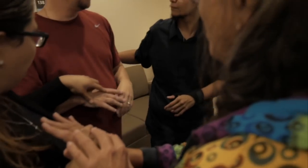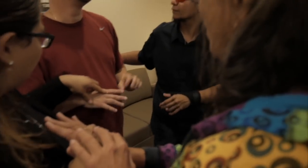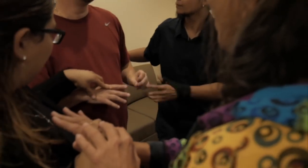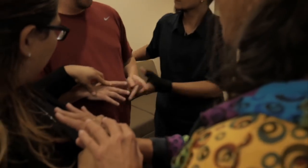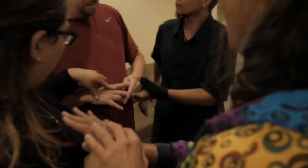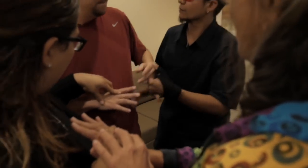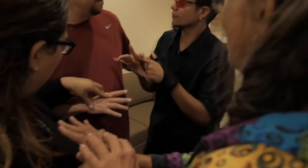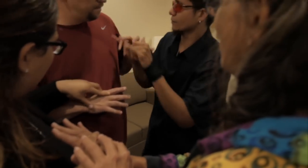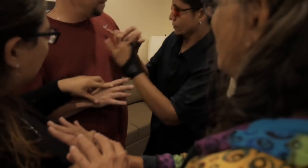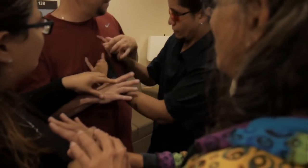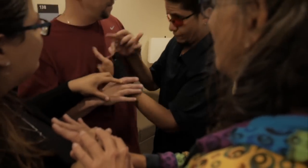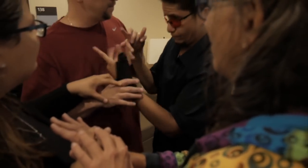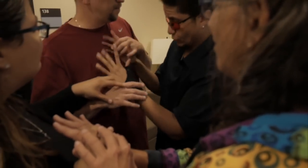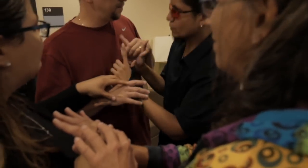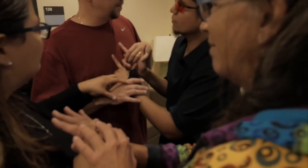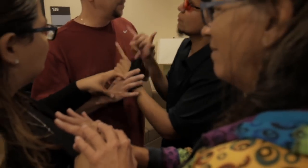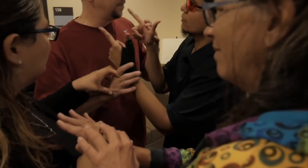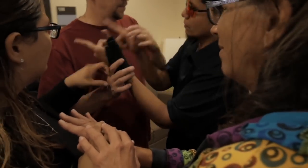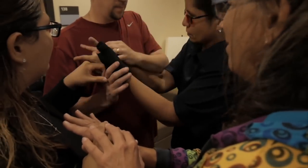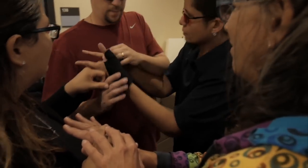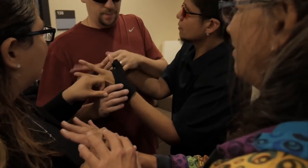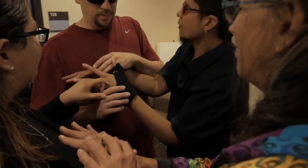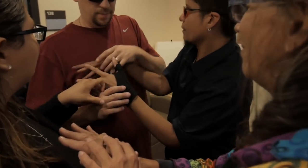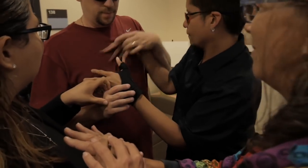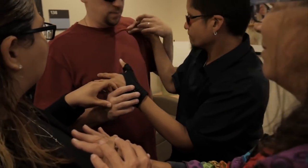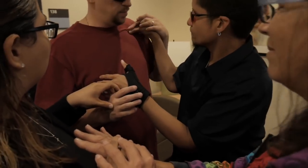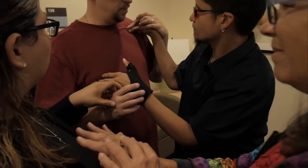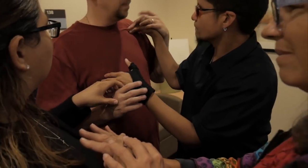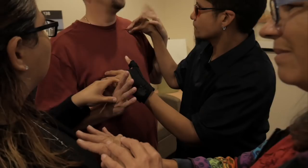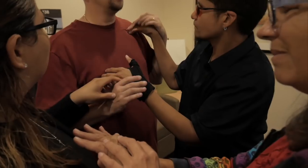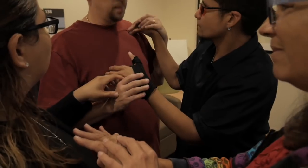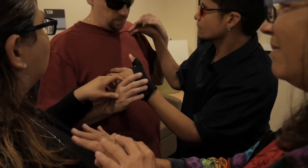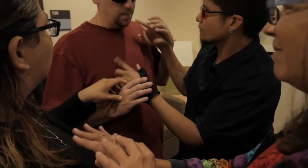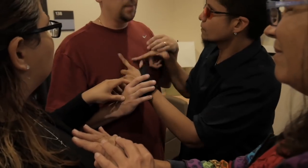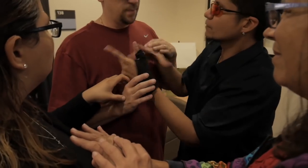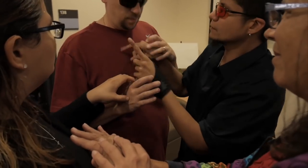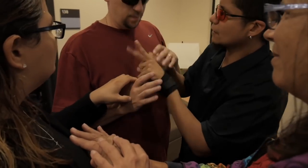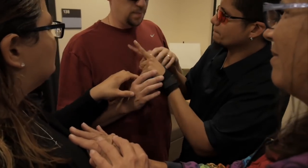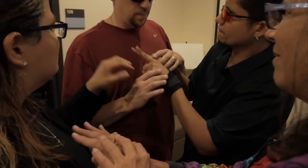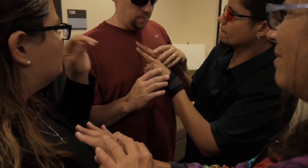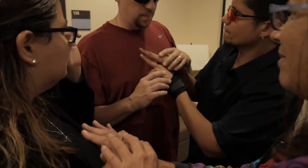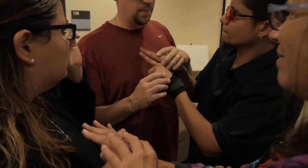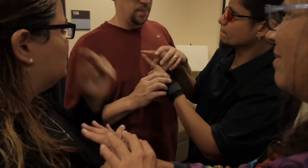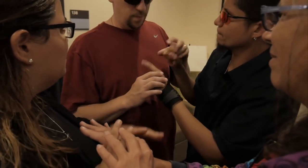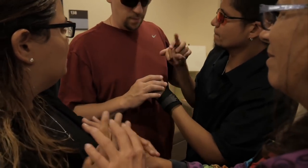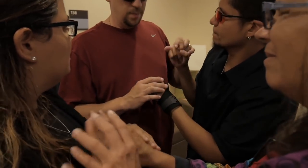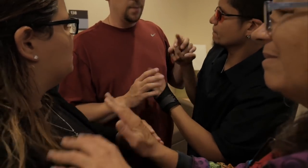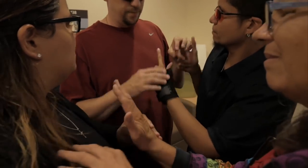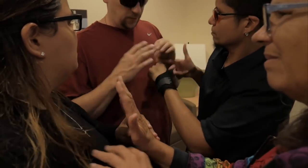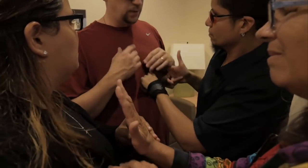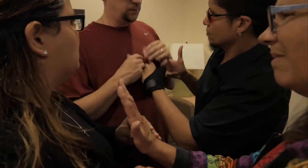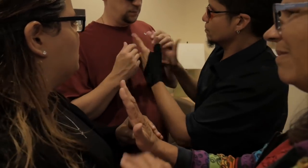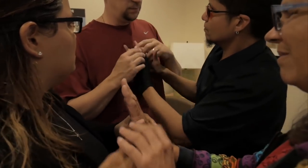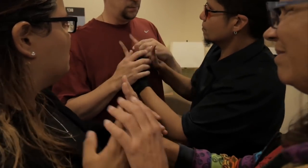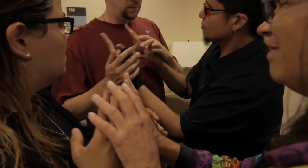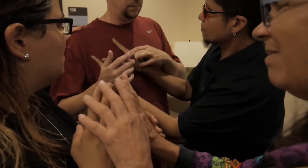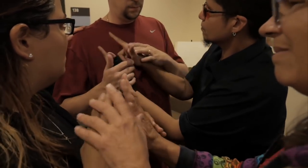Patrons were staggered about ten minutes apart, and the actors rotated through the performance multiple times.